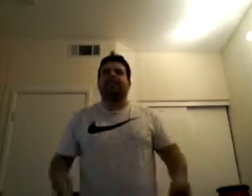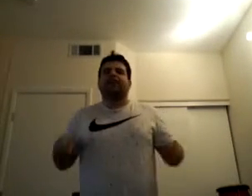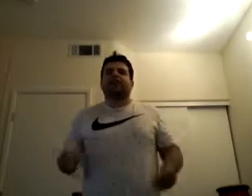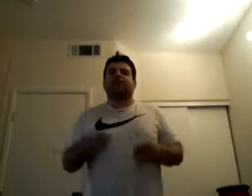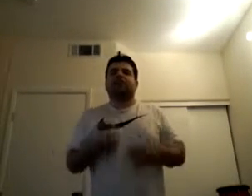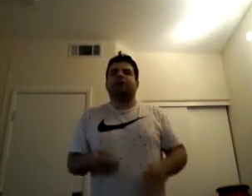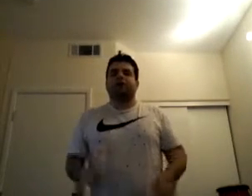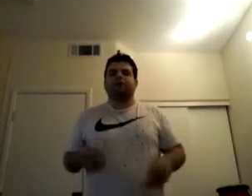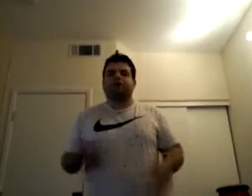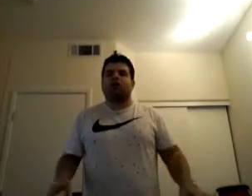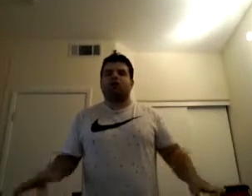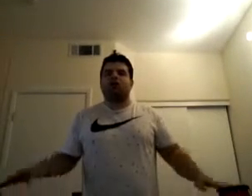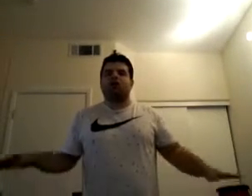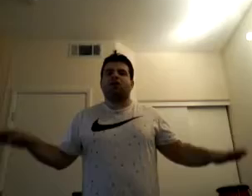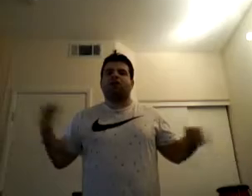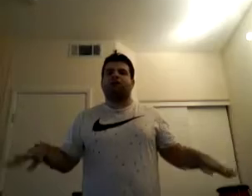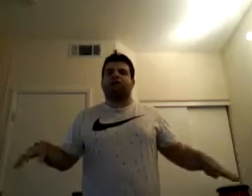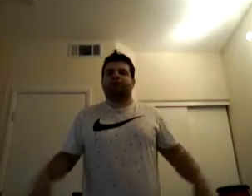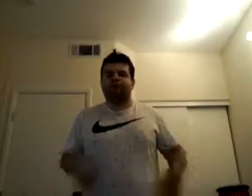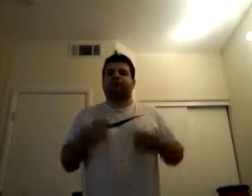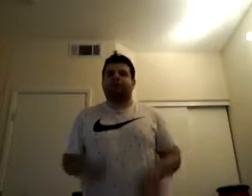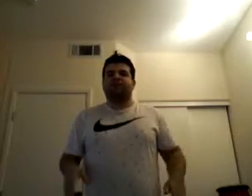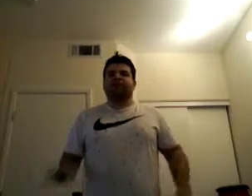lives, these battles got I